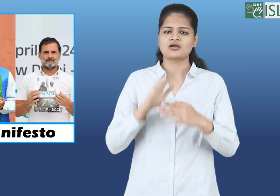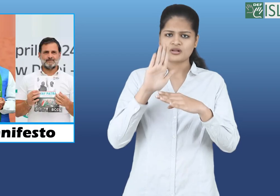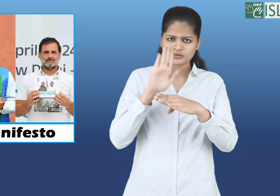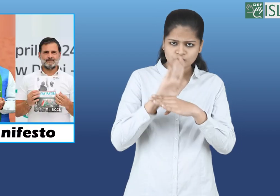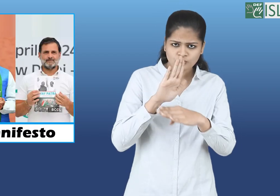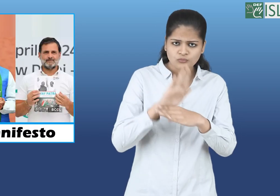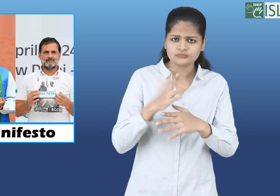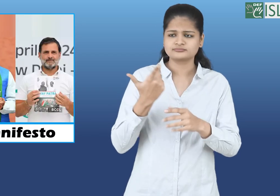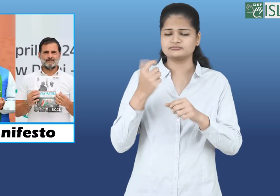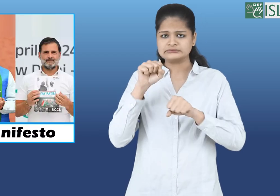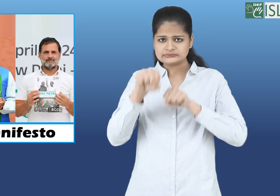Manifesto